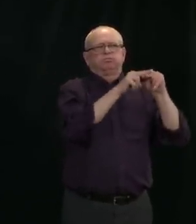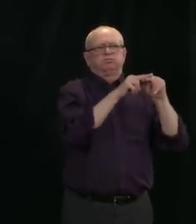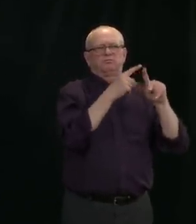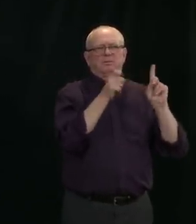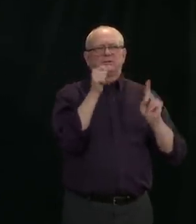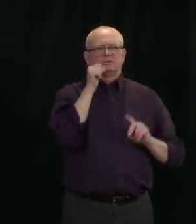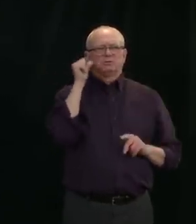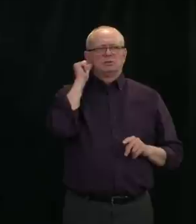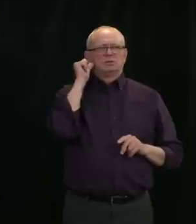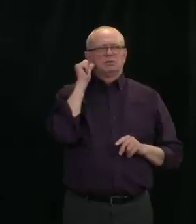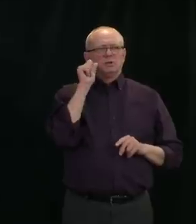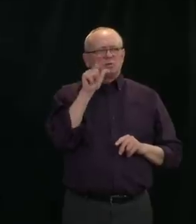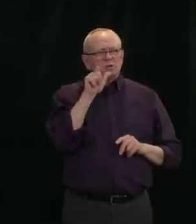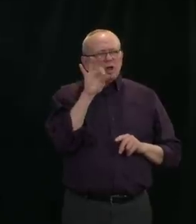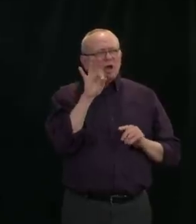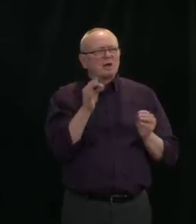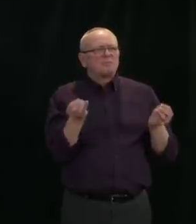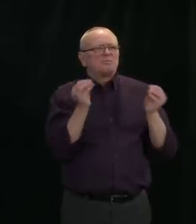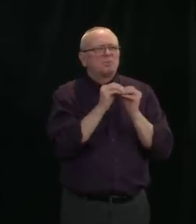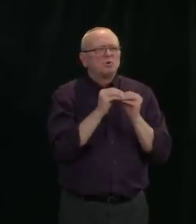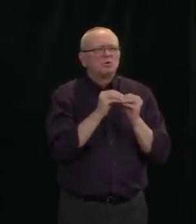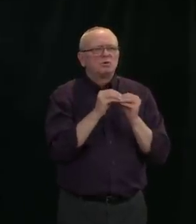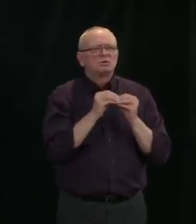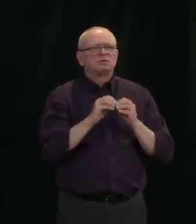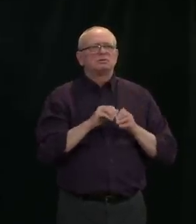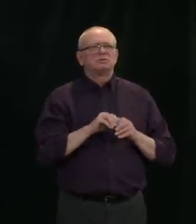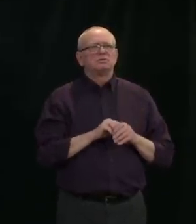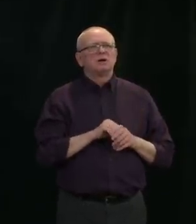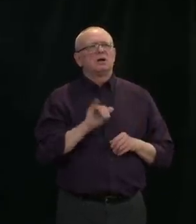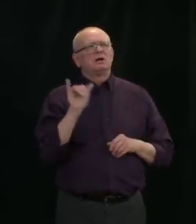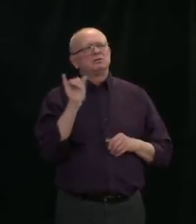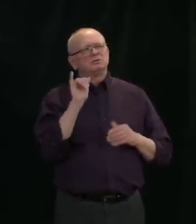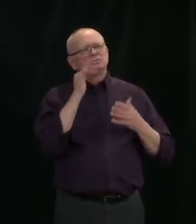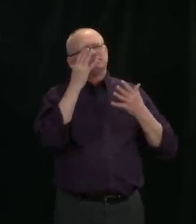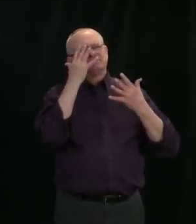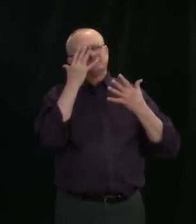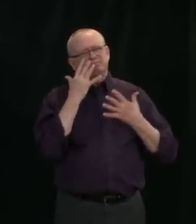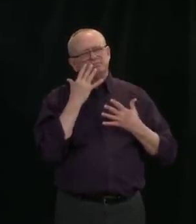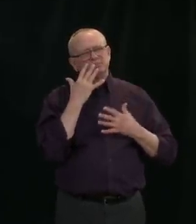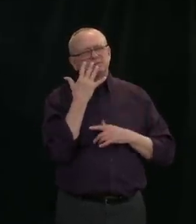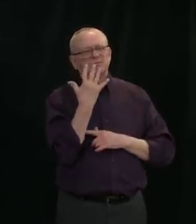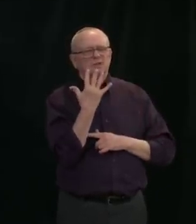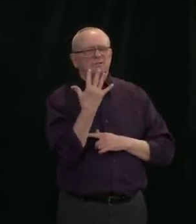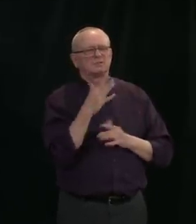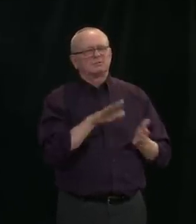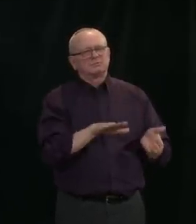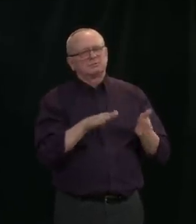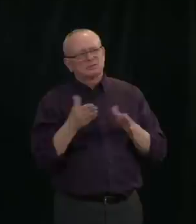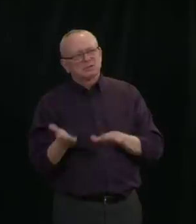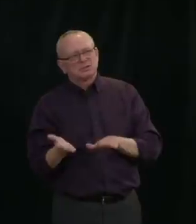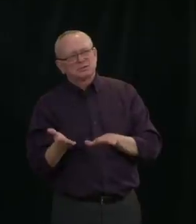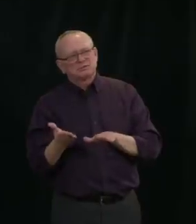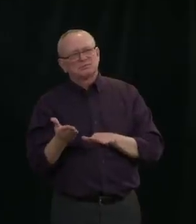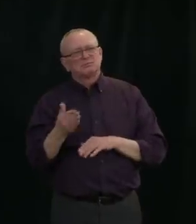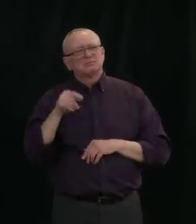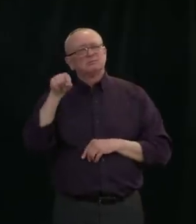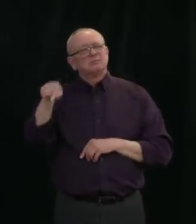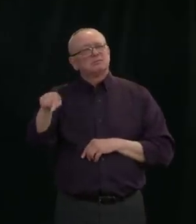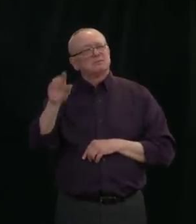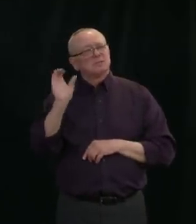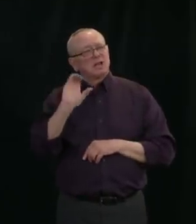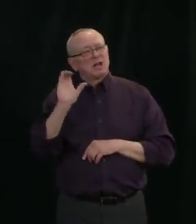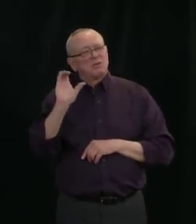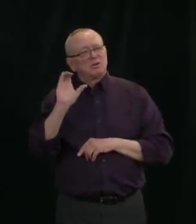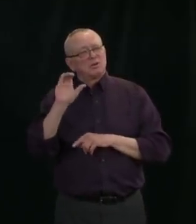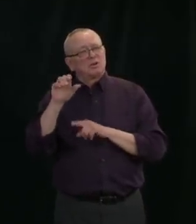report five additional deaths related to COVID-19, including four at the Mackenzie Town Continuing Care Centre in Calgary.